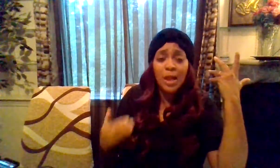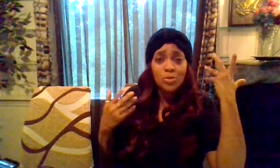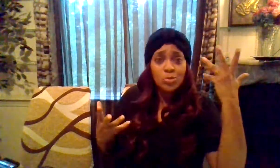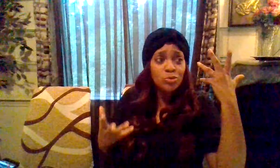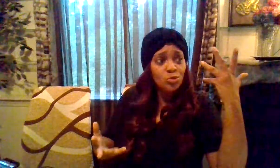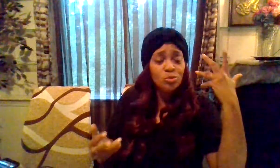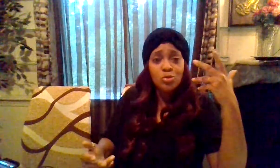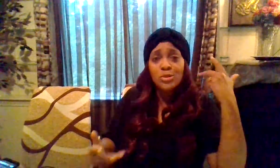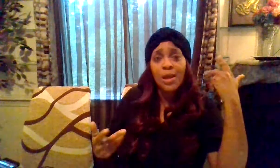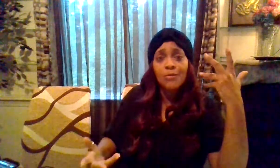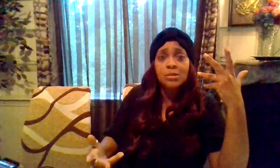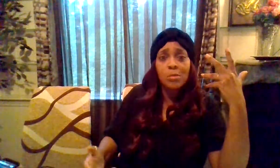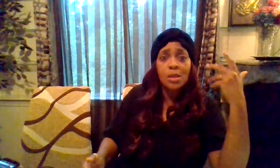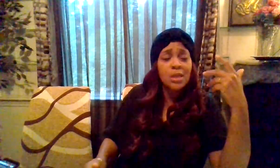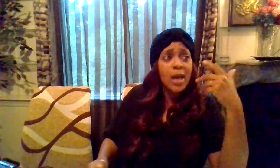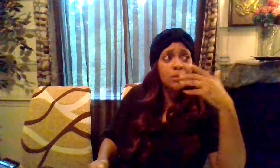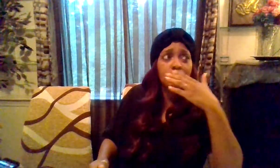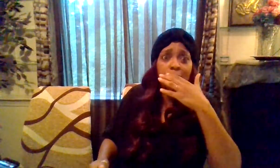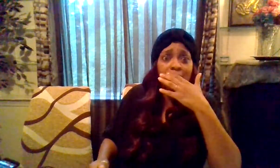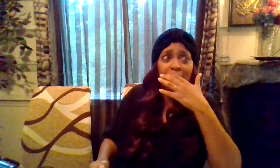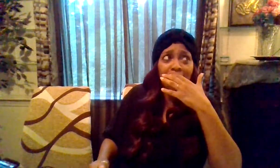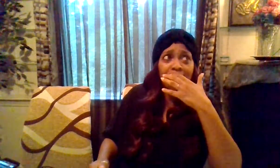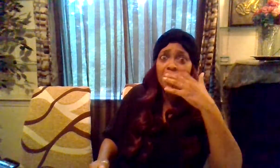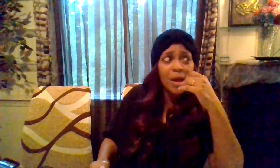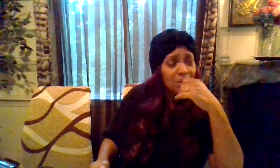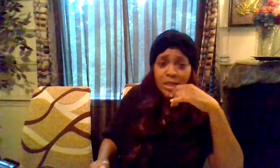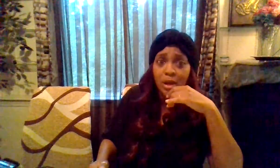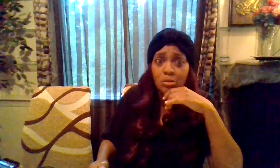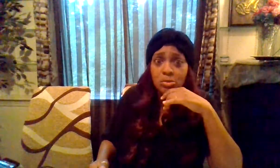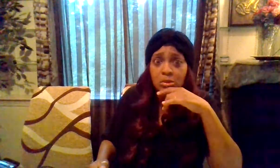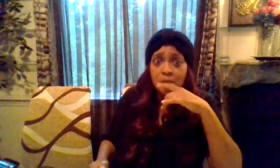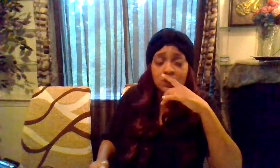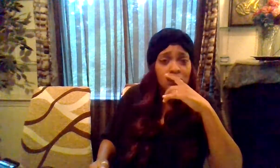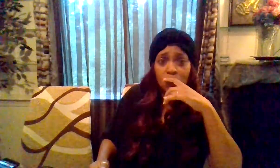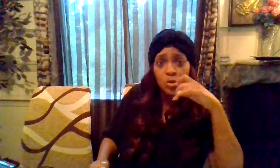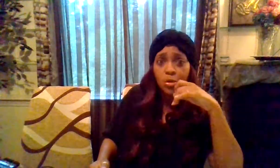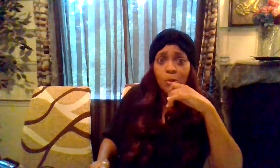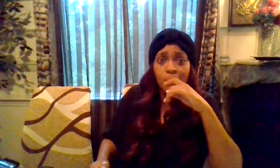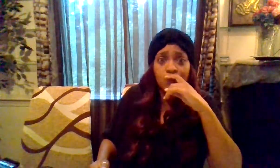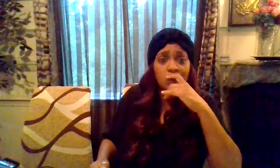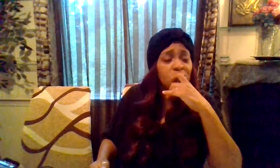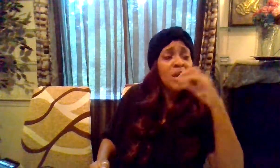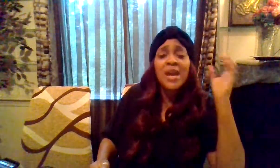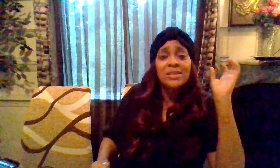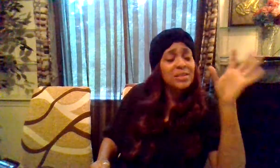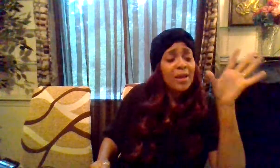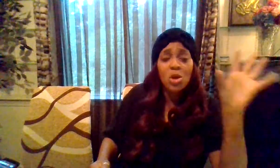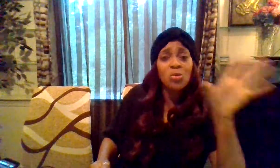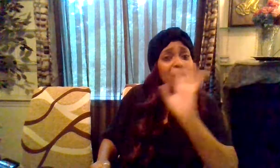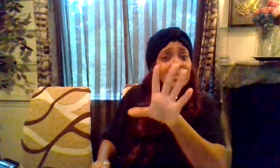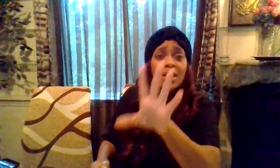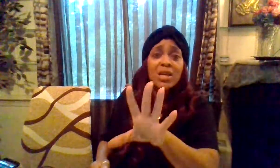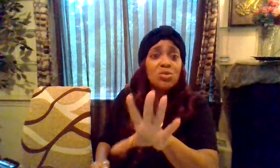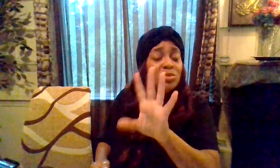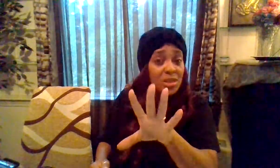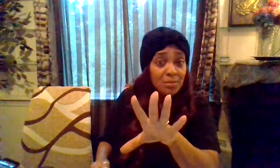like you using that victim mentality it's not like damn i did go through this you know you don't know what i went through and it's like no we're not saying you didn't